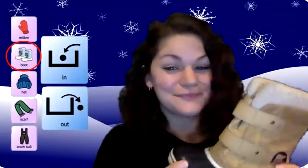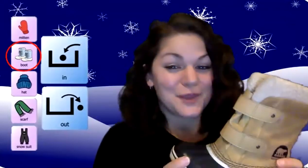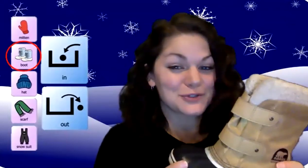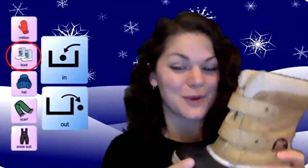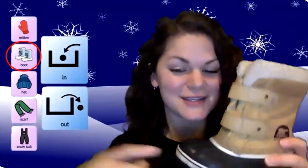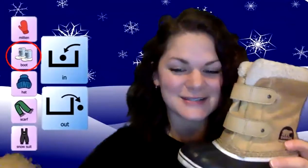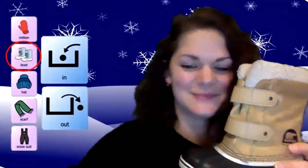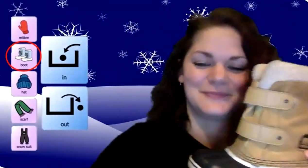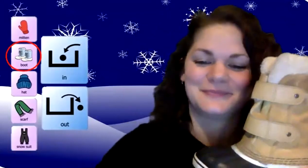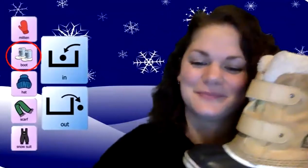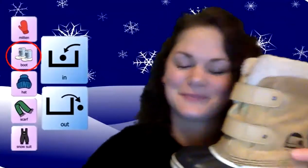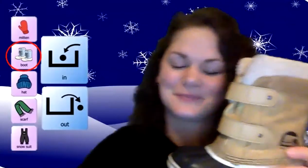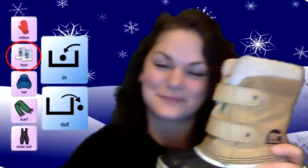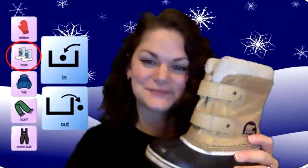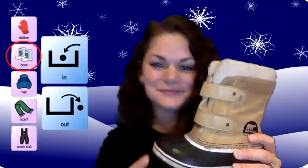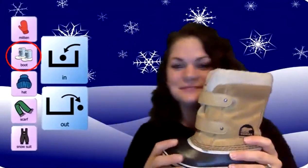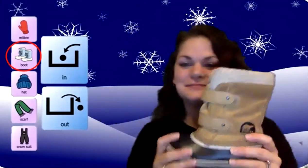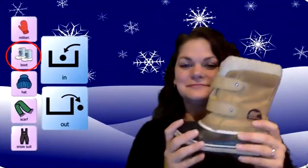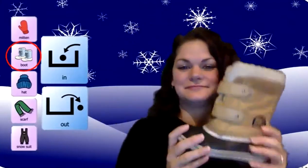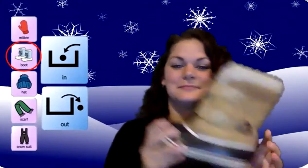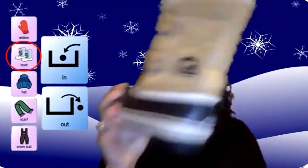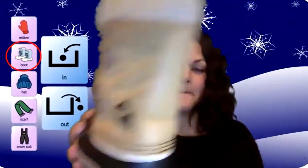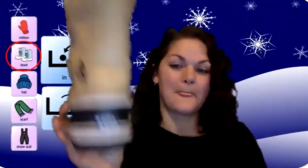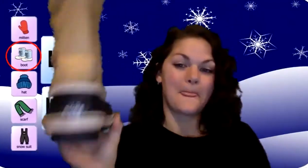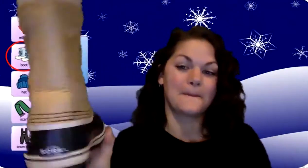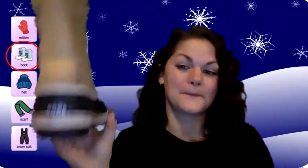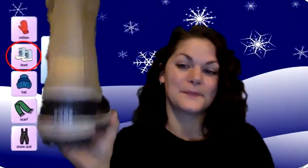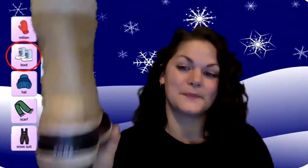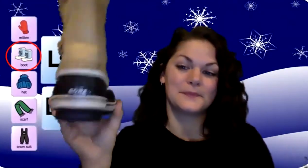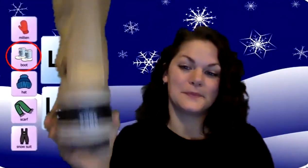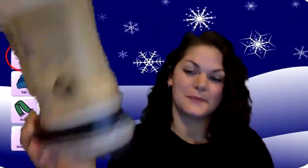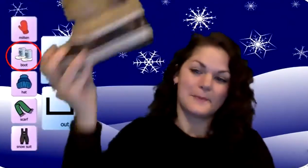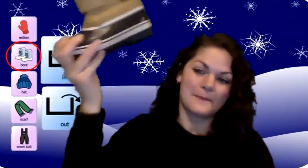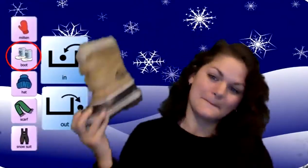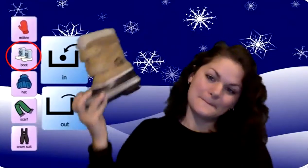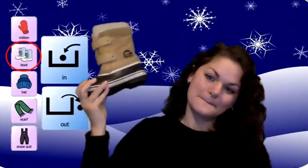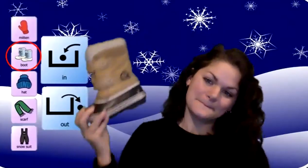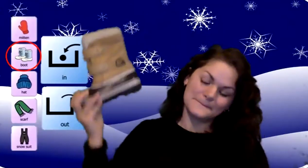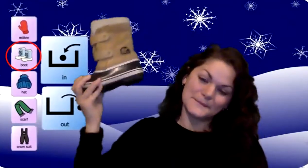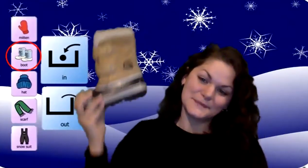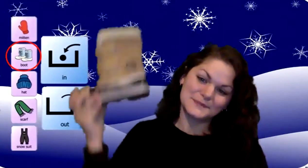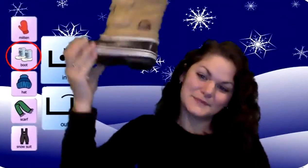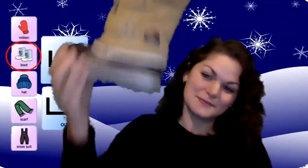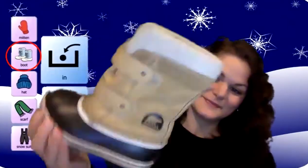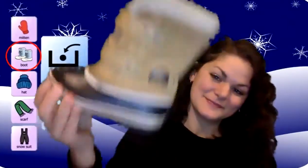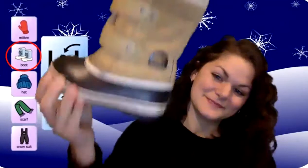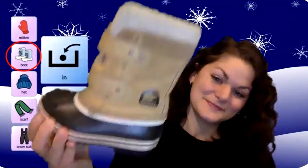Your choice. Put your right boot in. You take your right boot out. You put your right boot